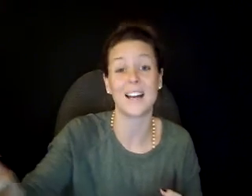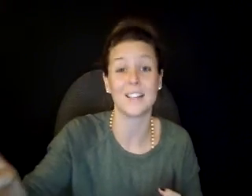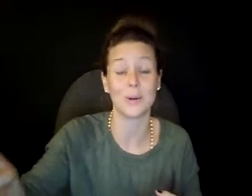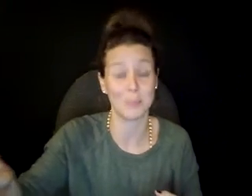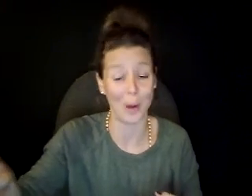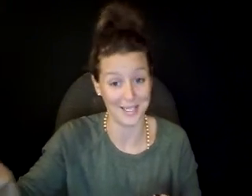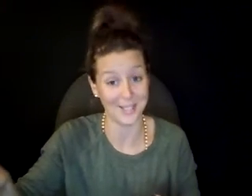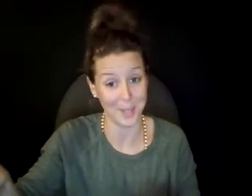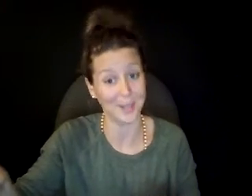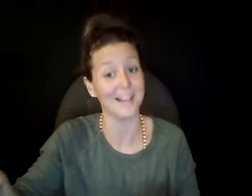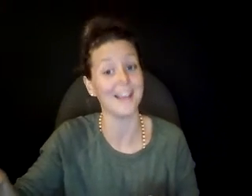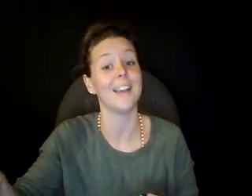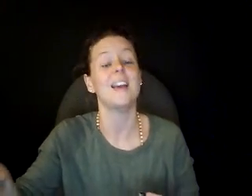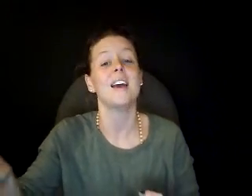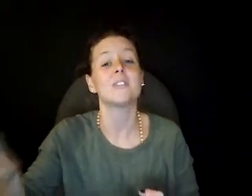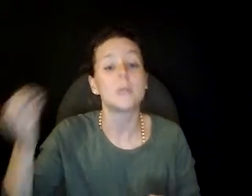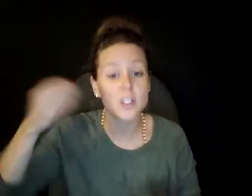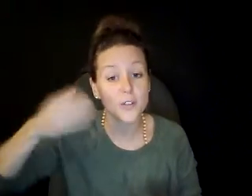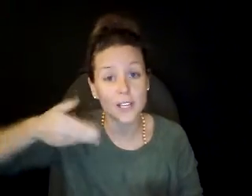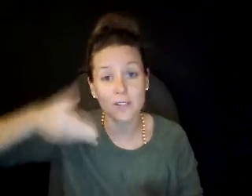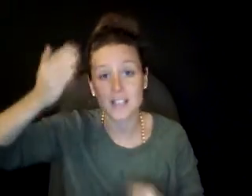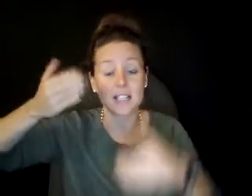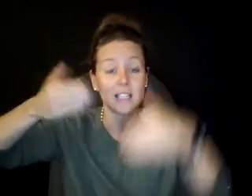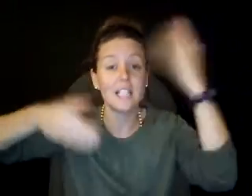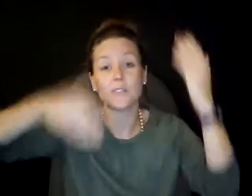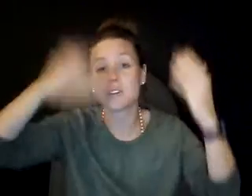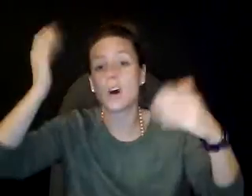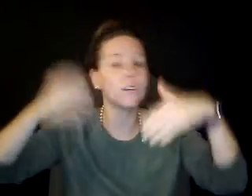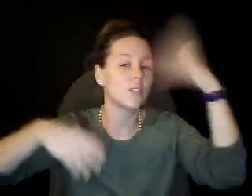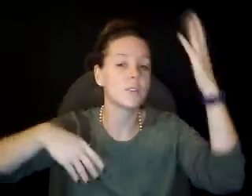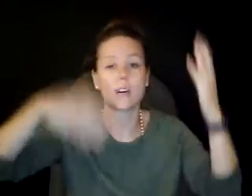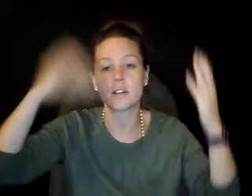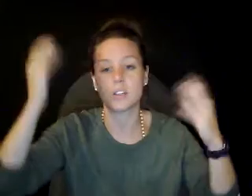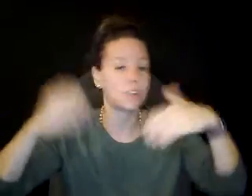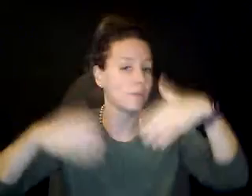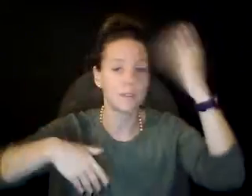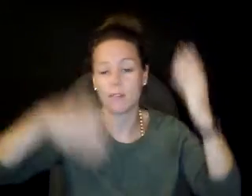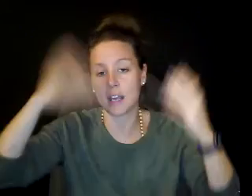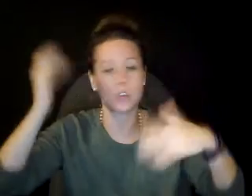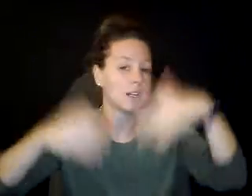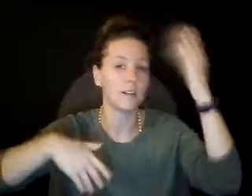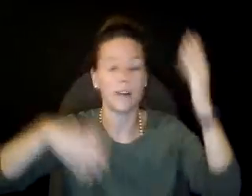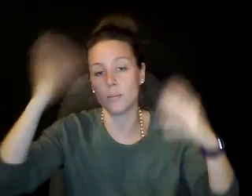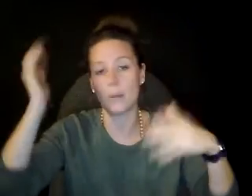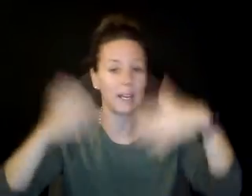those bodies currently. And so it is forgiveness that lifts all of those thoughts and judgments of hatred and pain